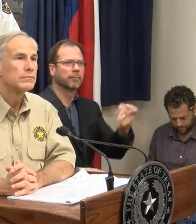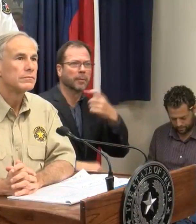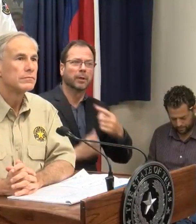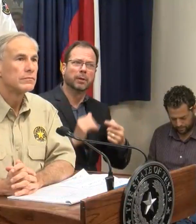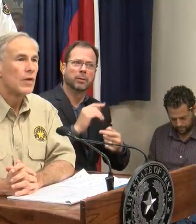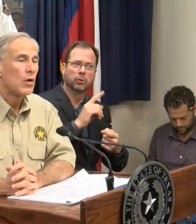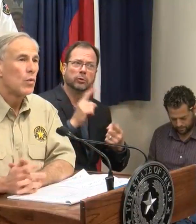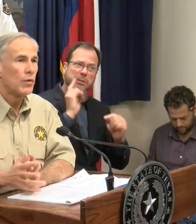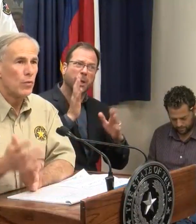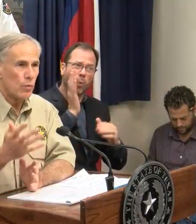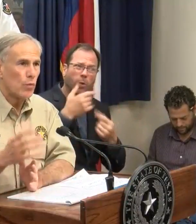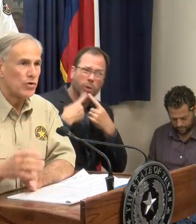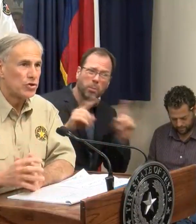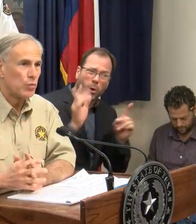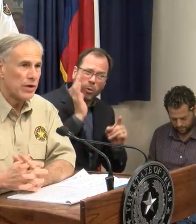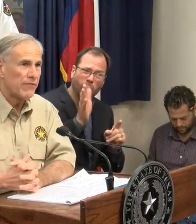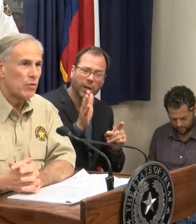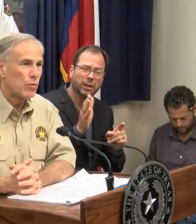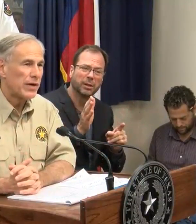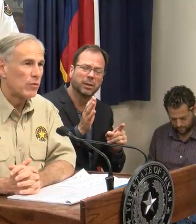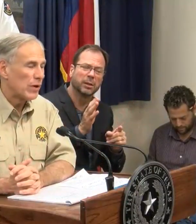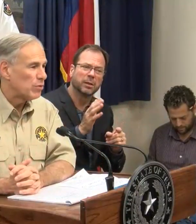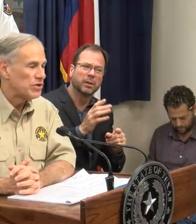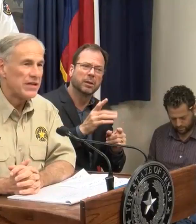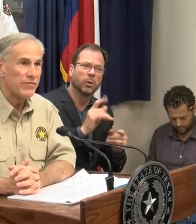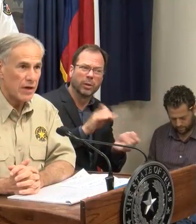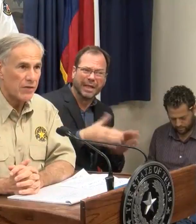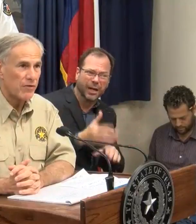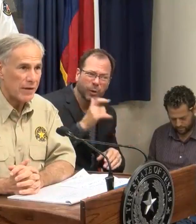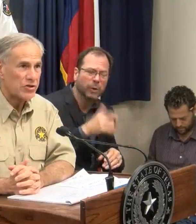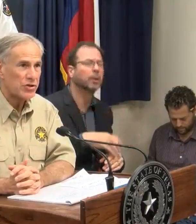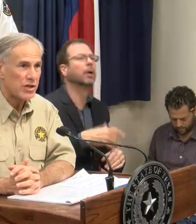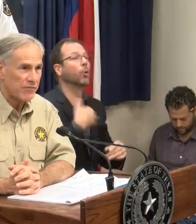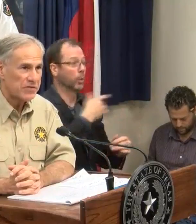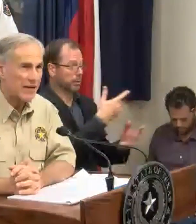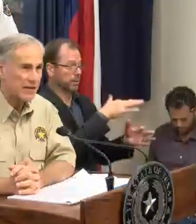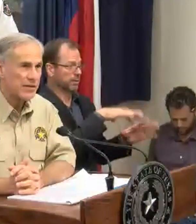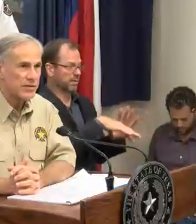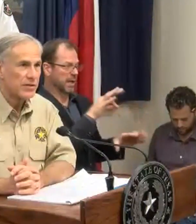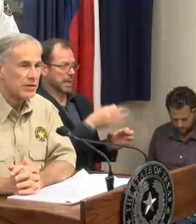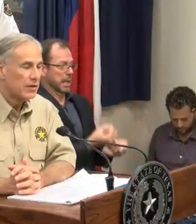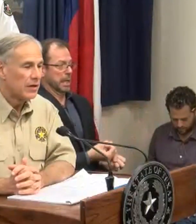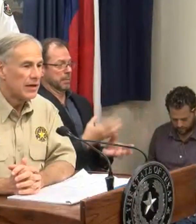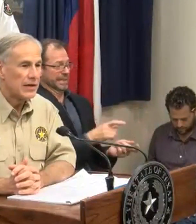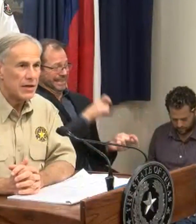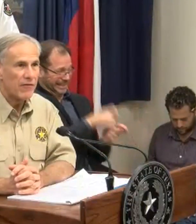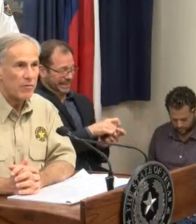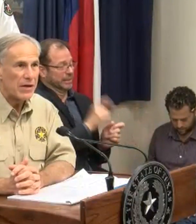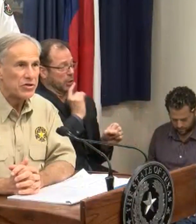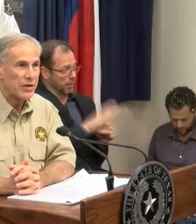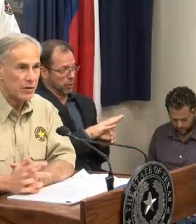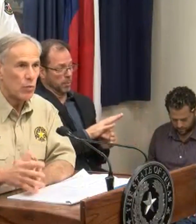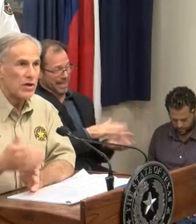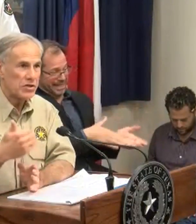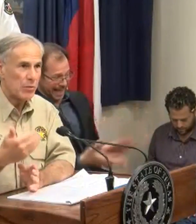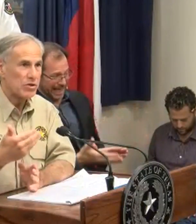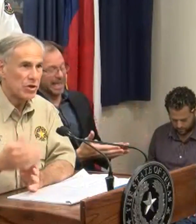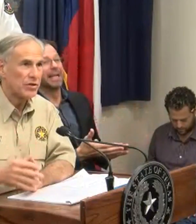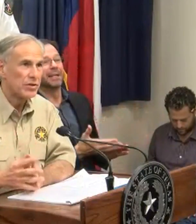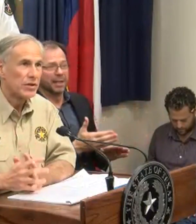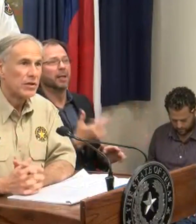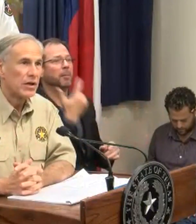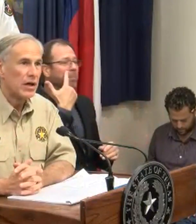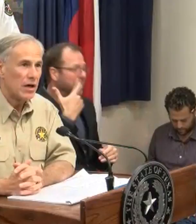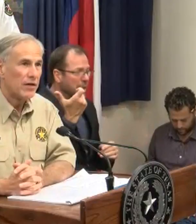that later? MR. Well, whenever – whenever we receive confirmation of fatalities and confirmation that it was a